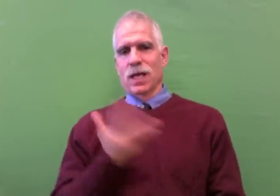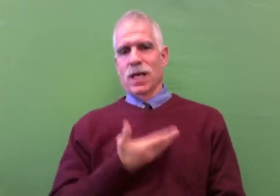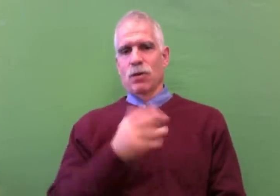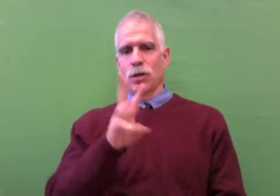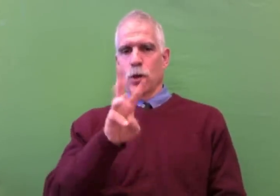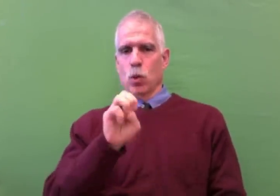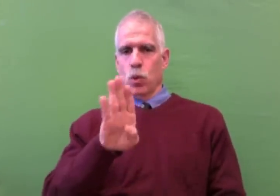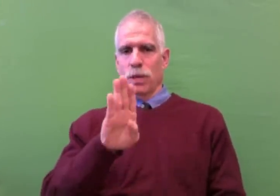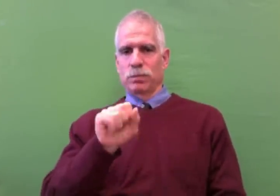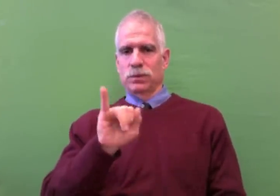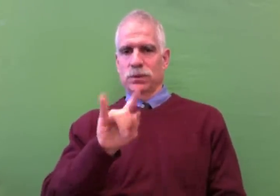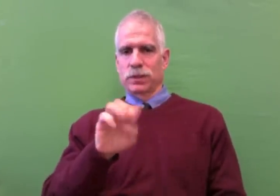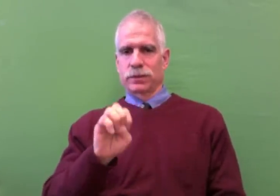revamping our website.